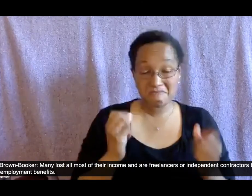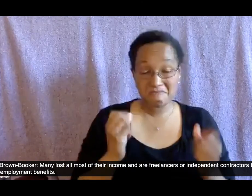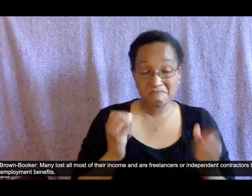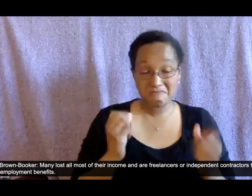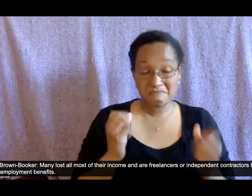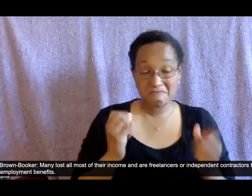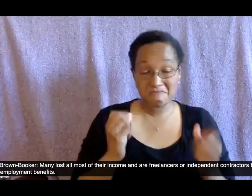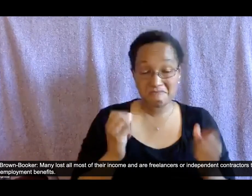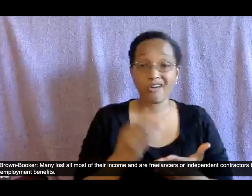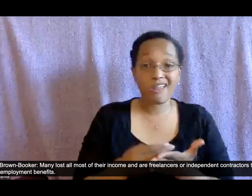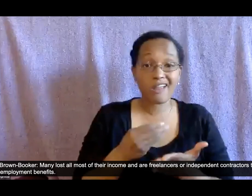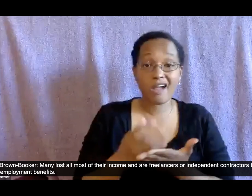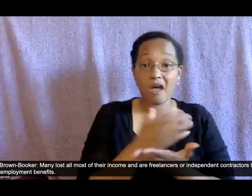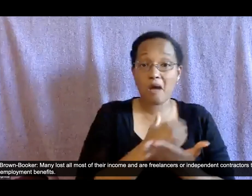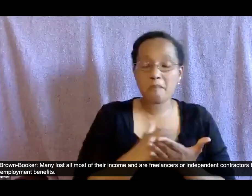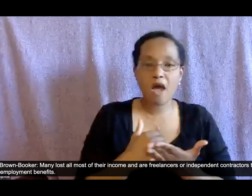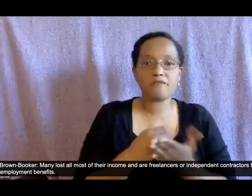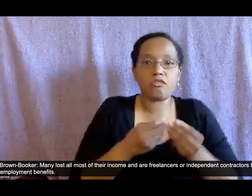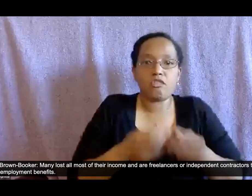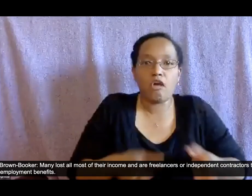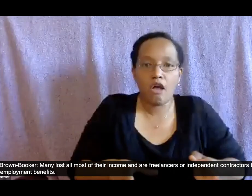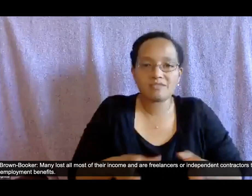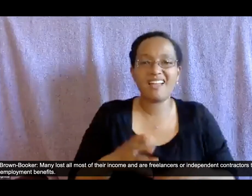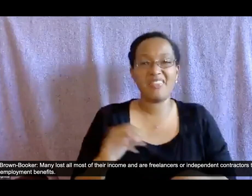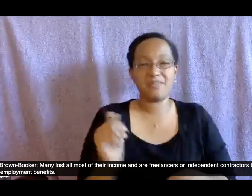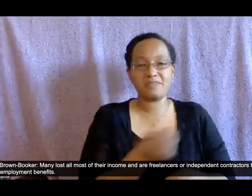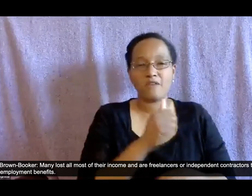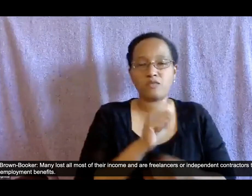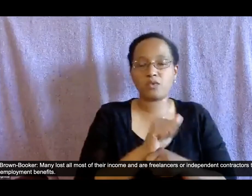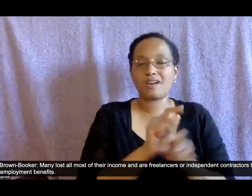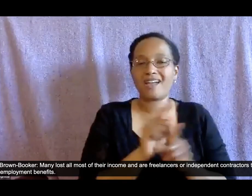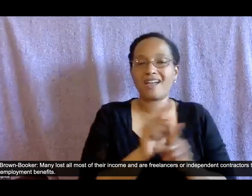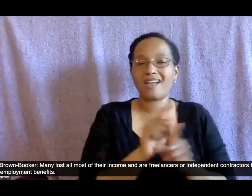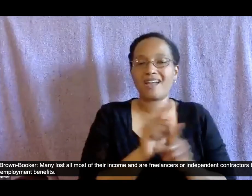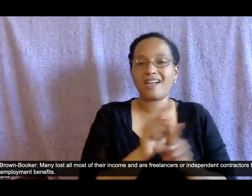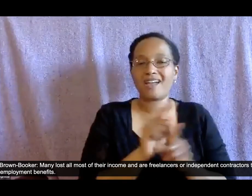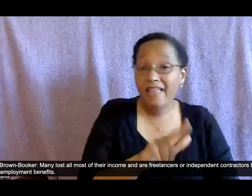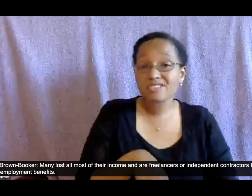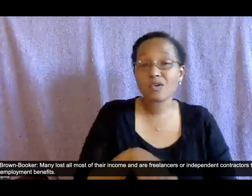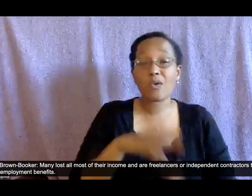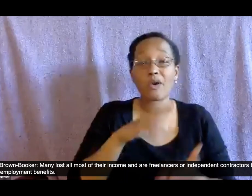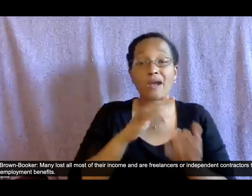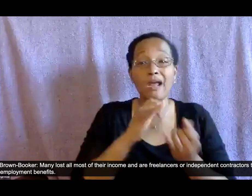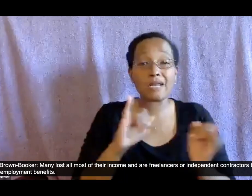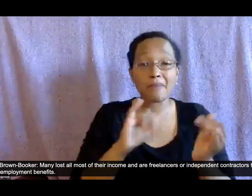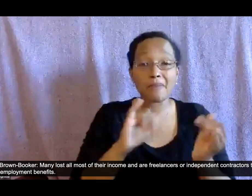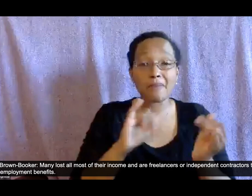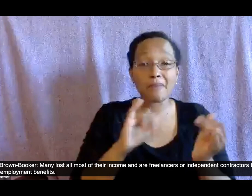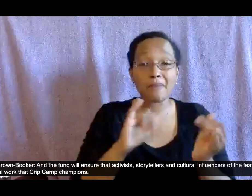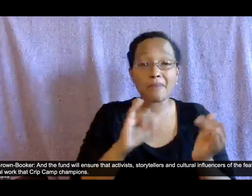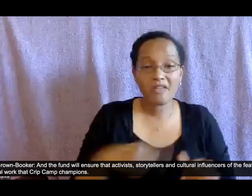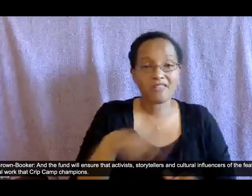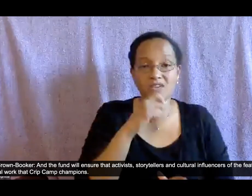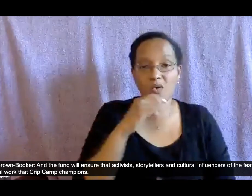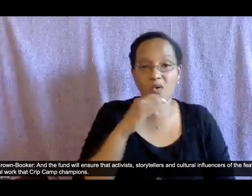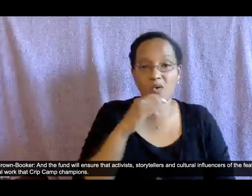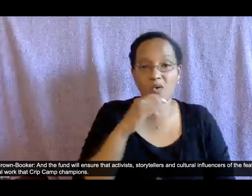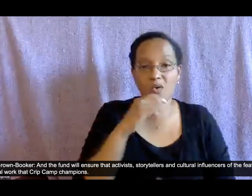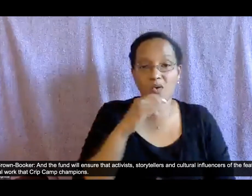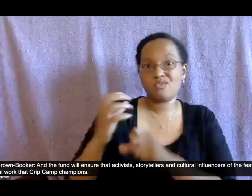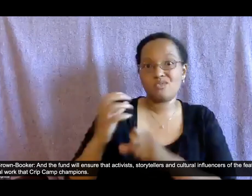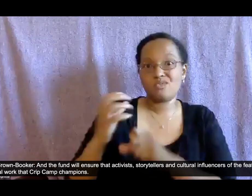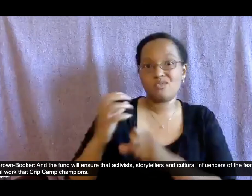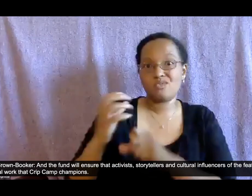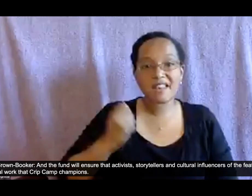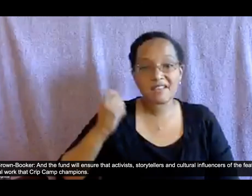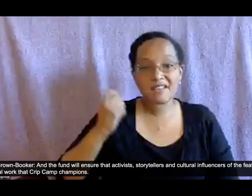are freelancers or independent contractors that don't qualify for unemployment benefits and unemployment fund will ensure